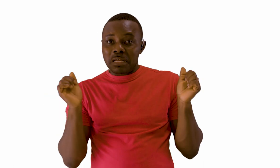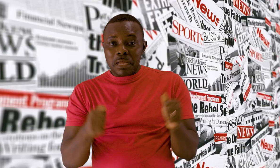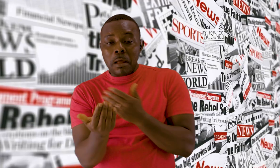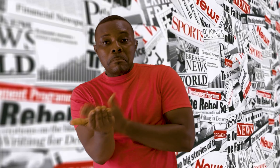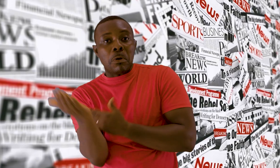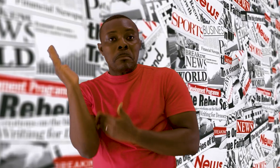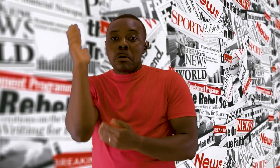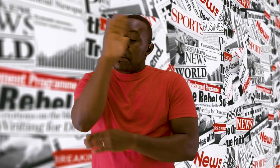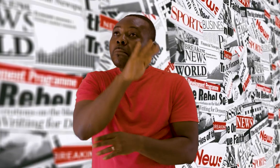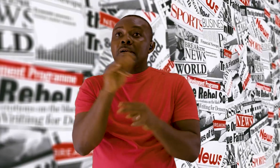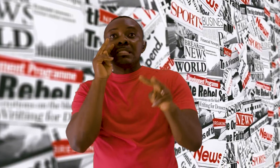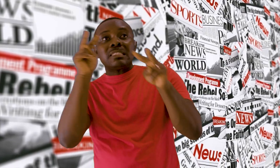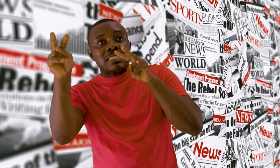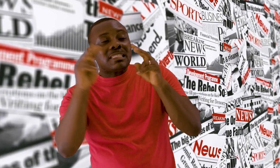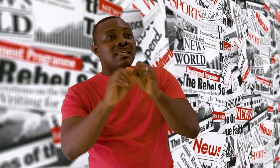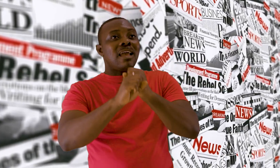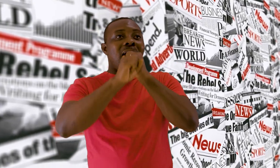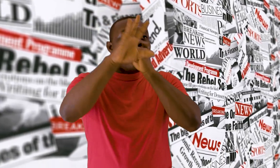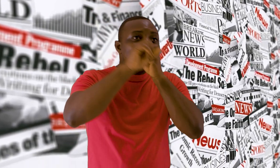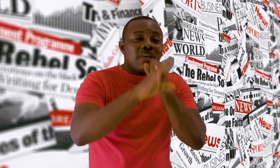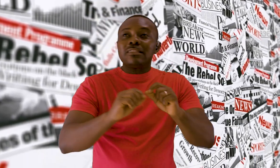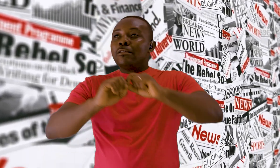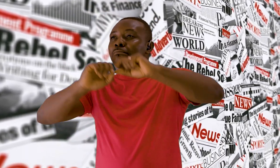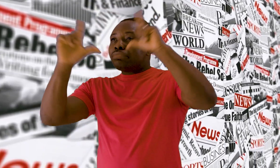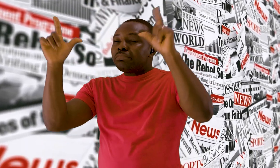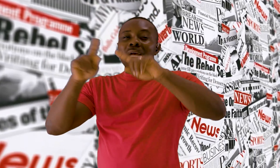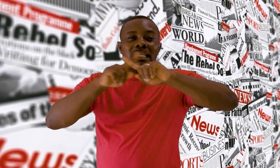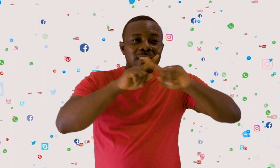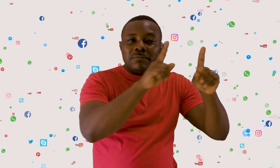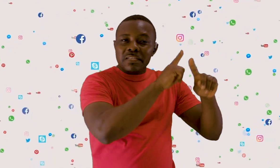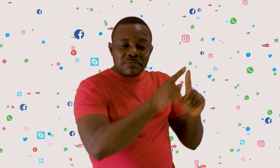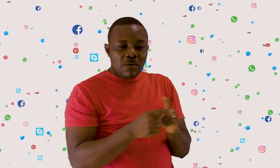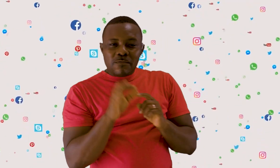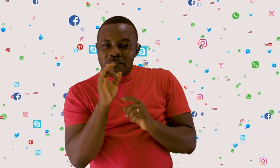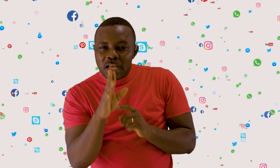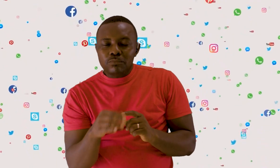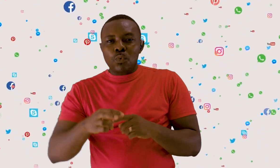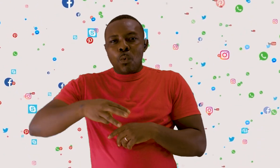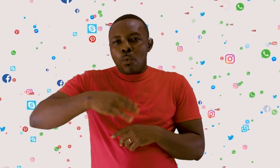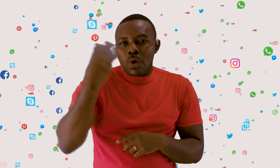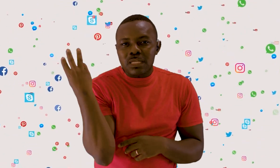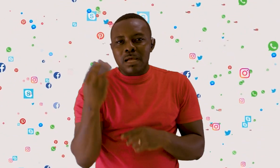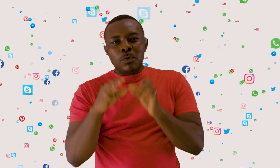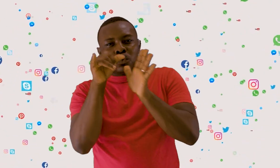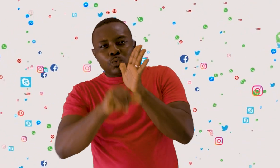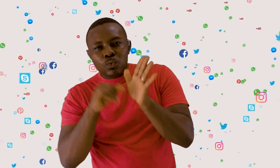are surrounded by media. All around us, we see advertisements, we read Facebook, we chat on WhatsApp, we view YouTube.